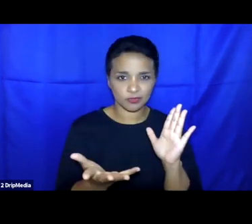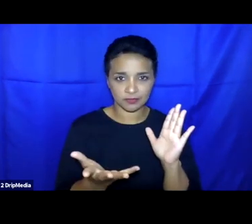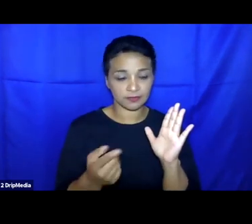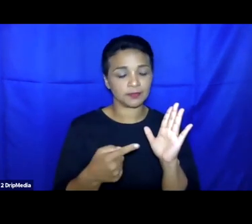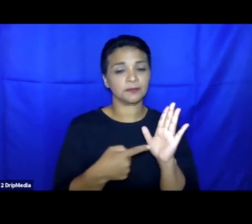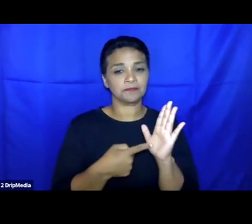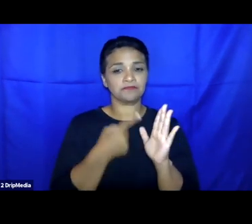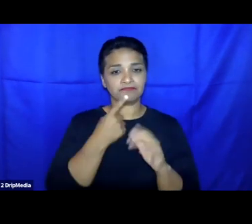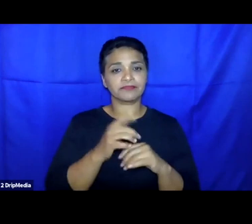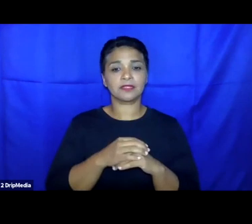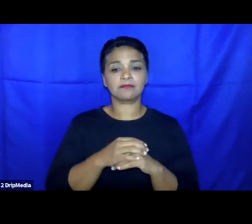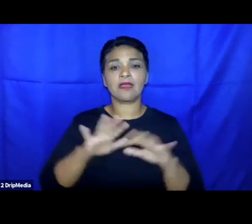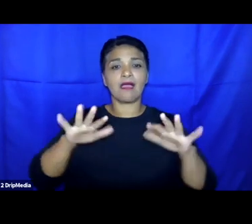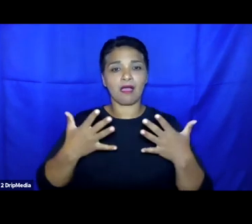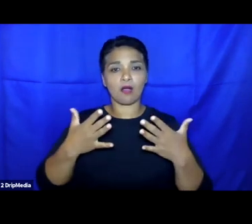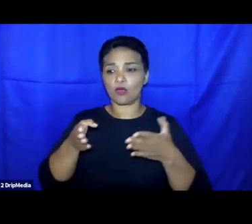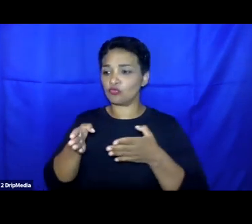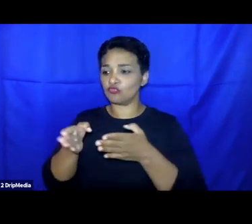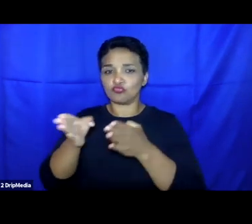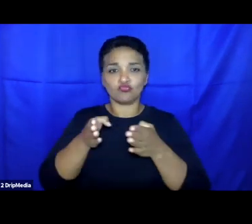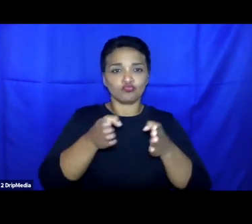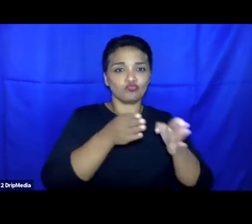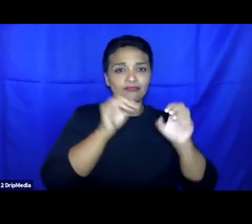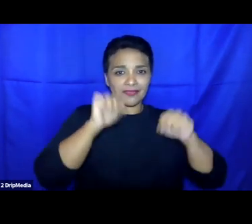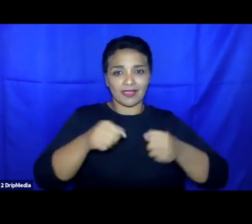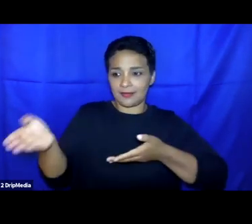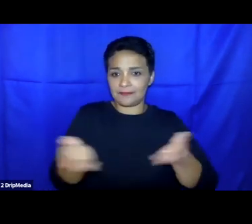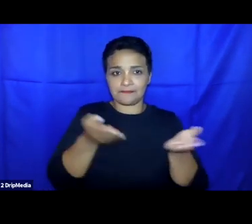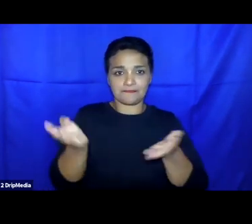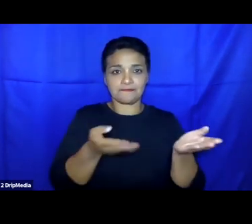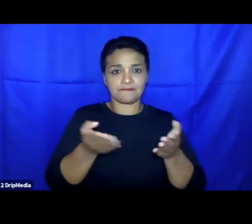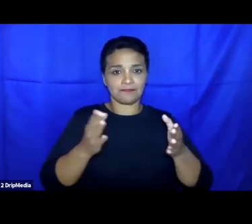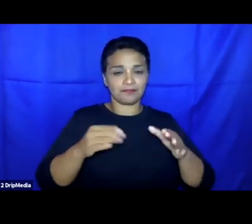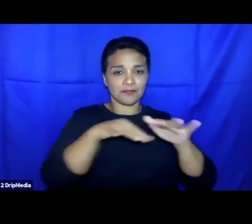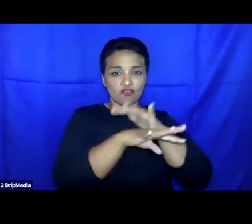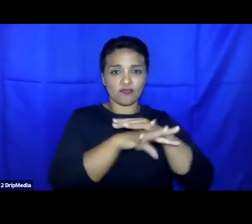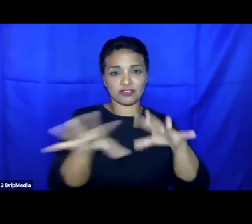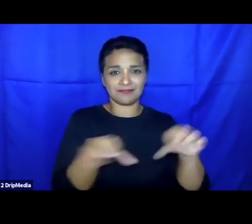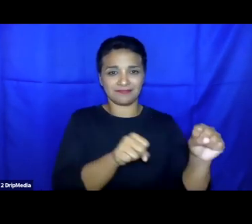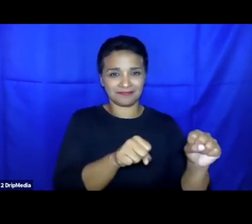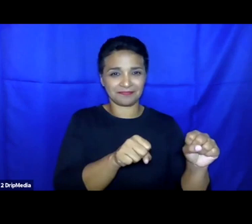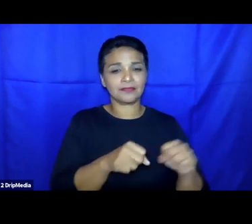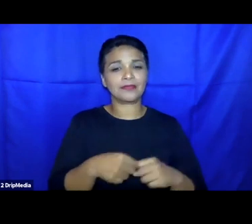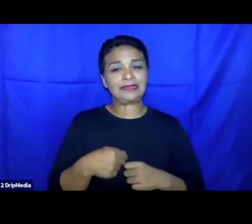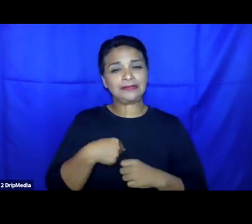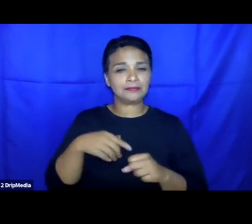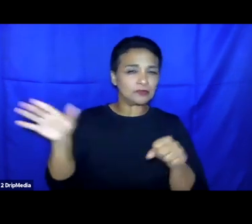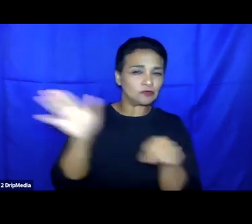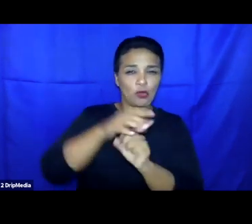pathways. I was insufficient in pointing to these, what I termed as